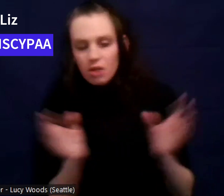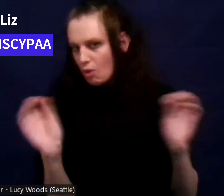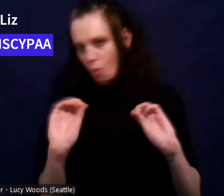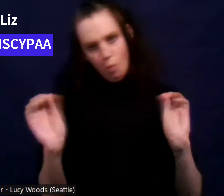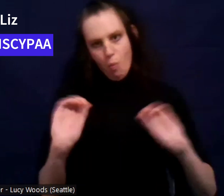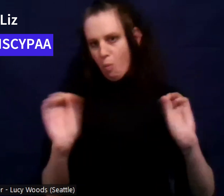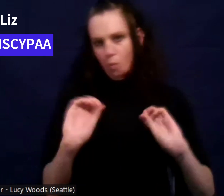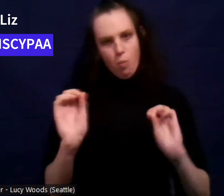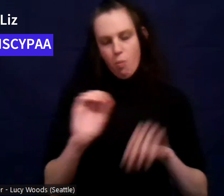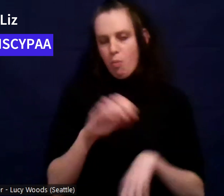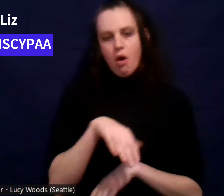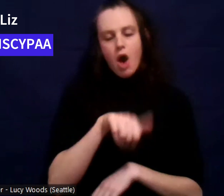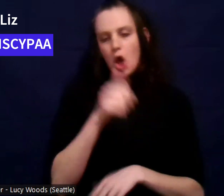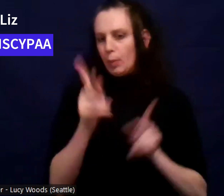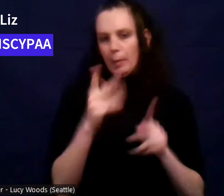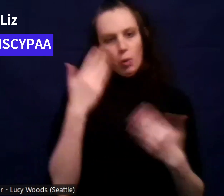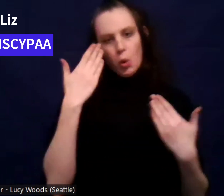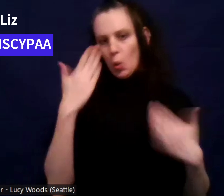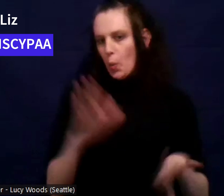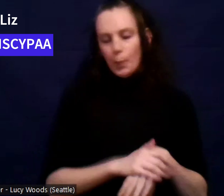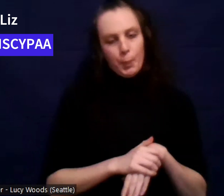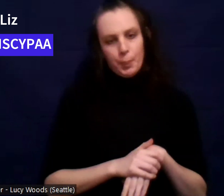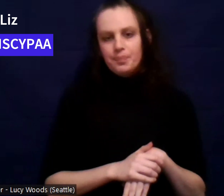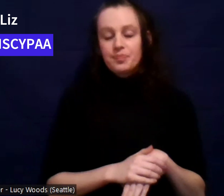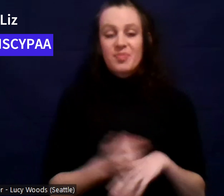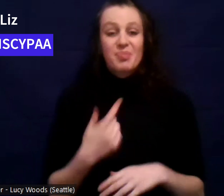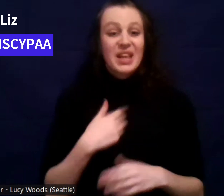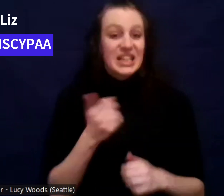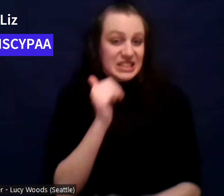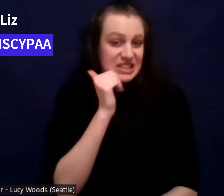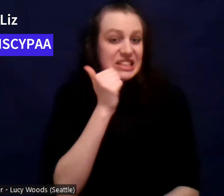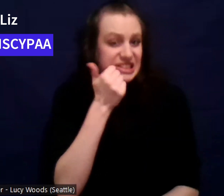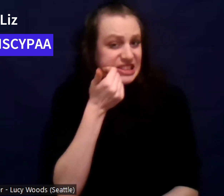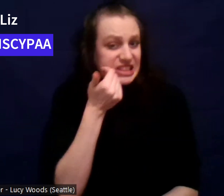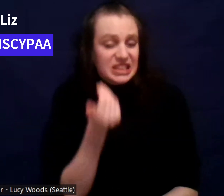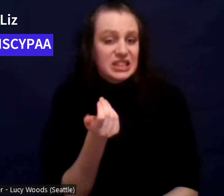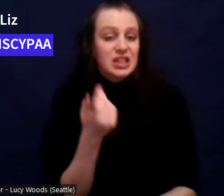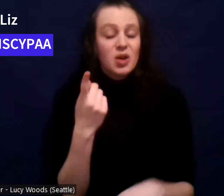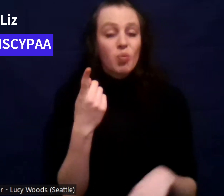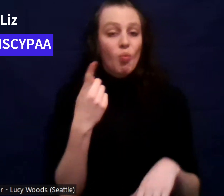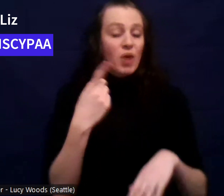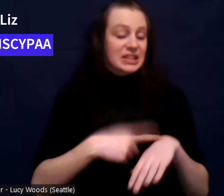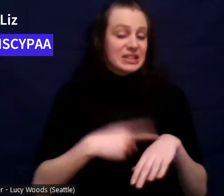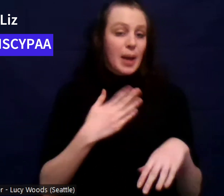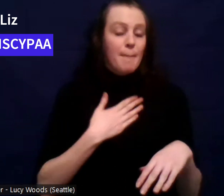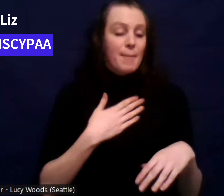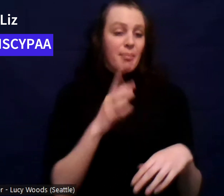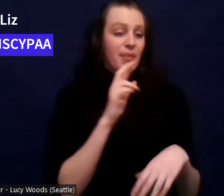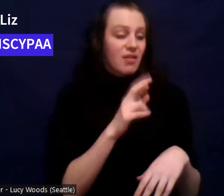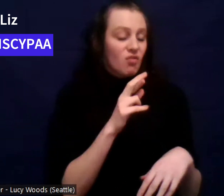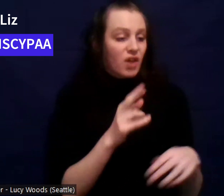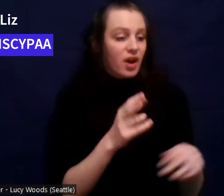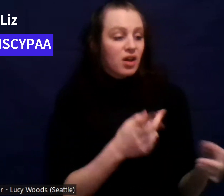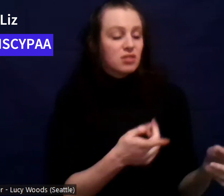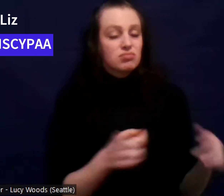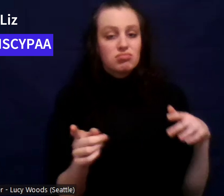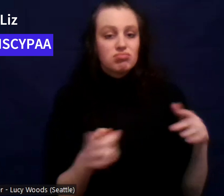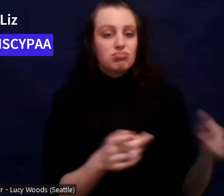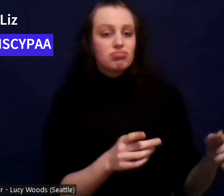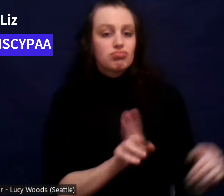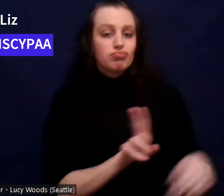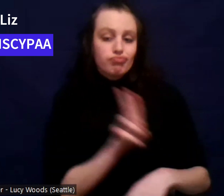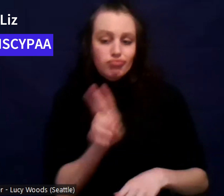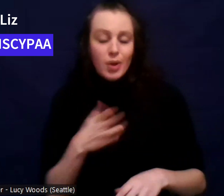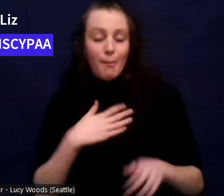I was ashamed of it. I remember one time I had like my best friend over in like fourth grade and my mom used to work, um,